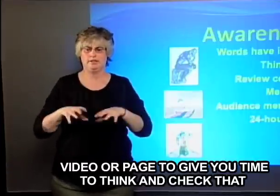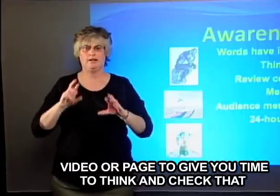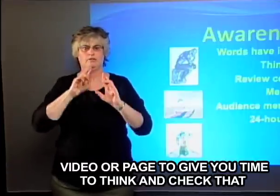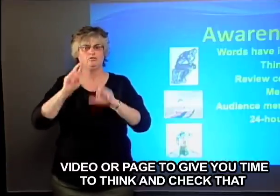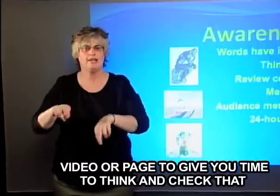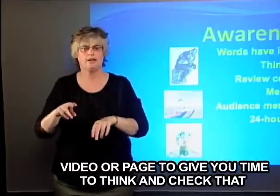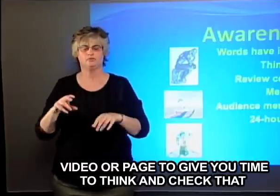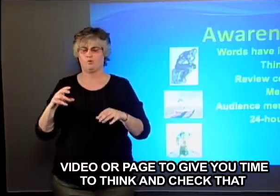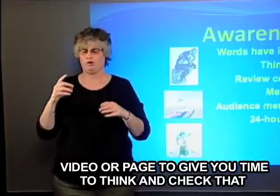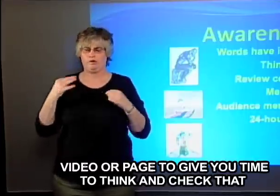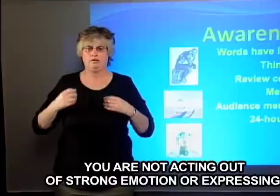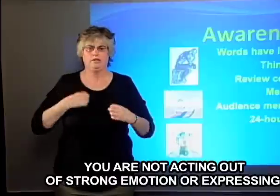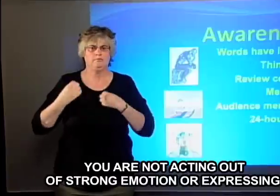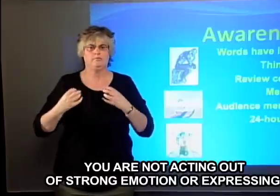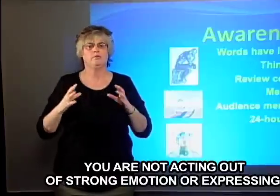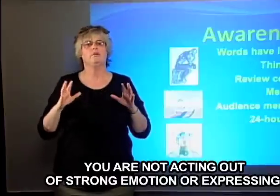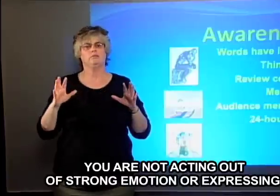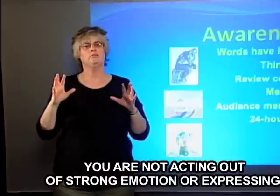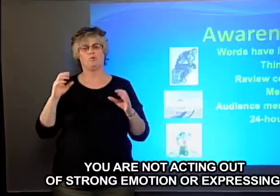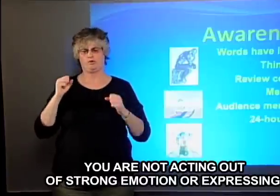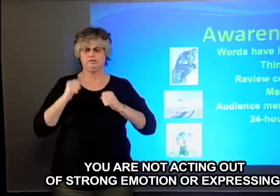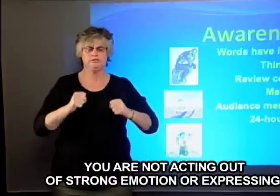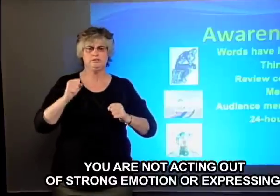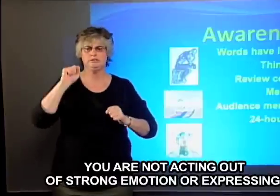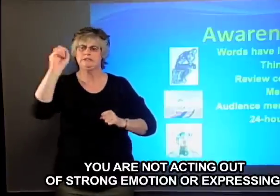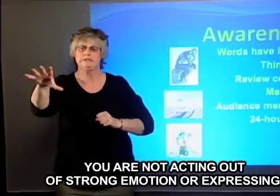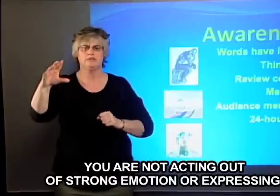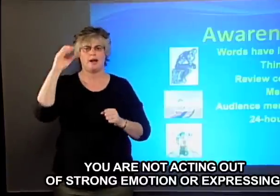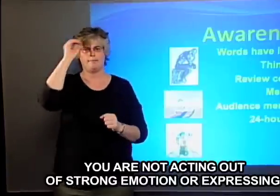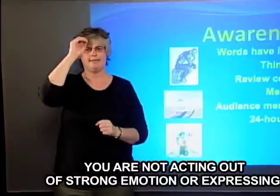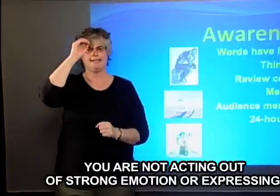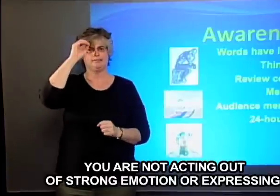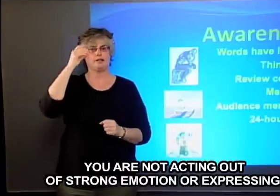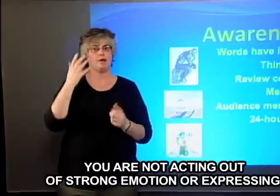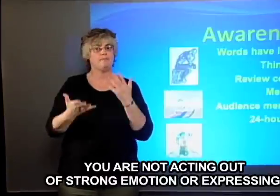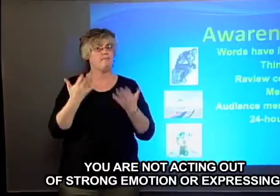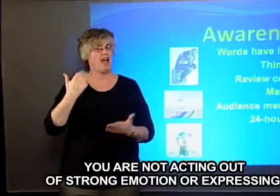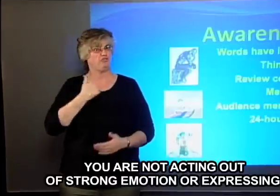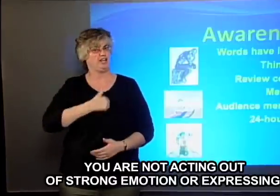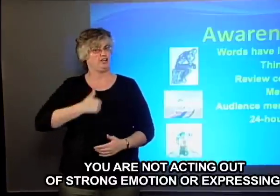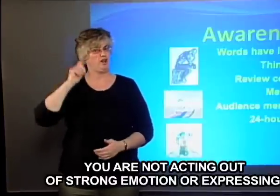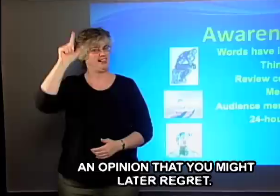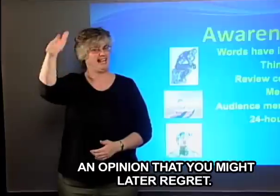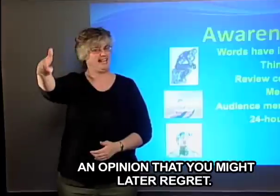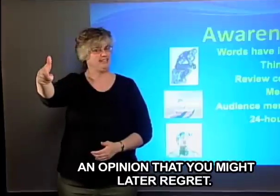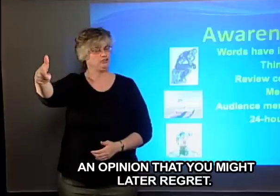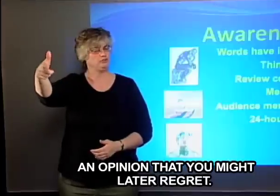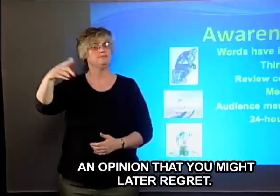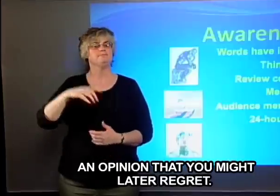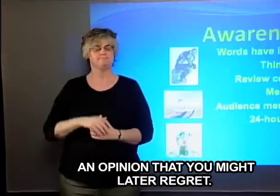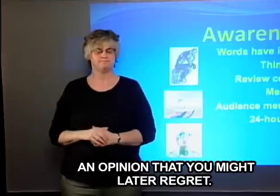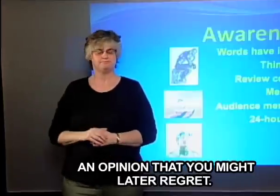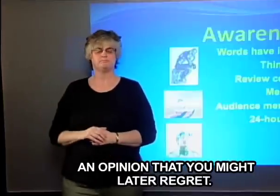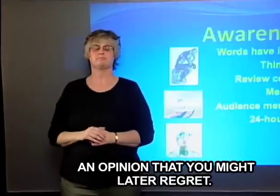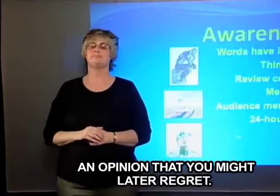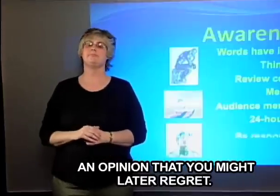think and check that you are not acting out of strong emotion or expressing an opinion that you might later